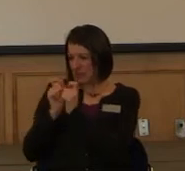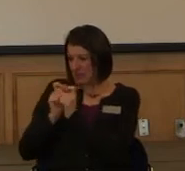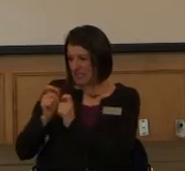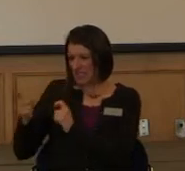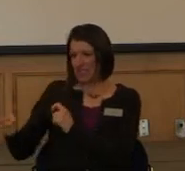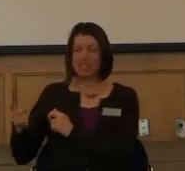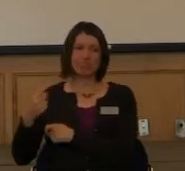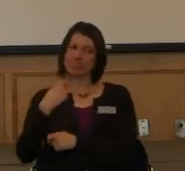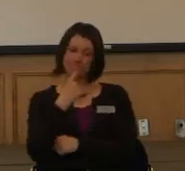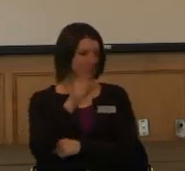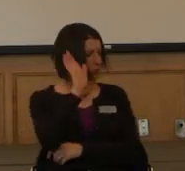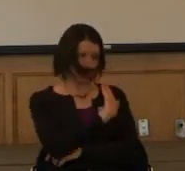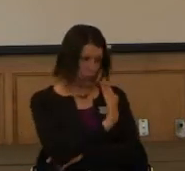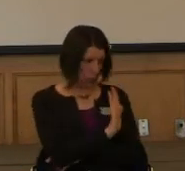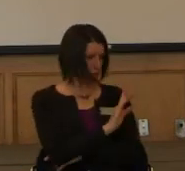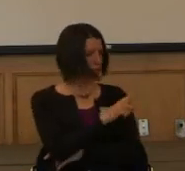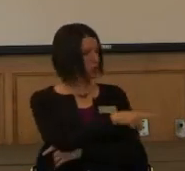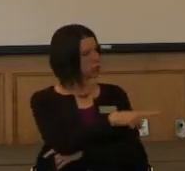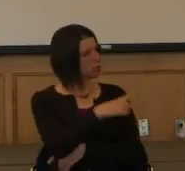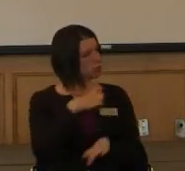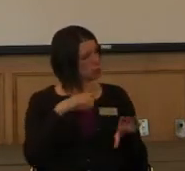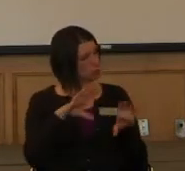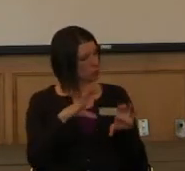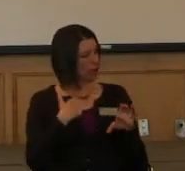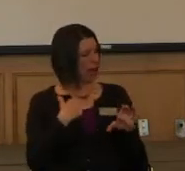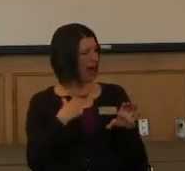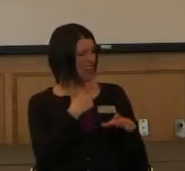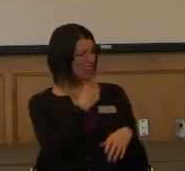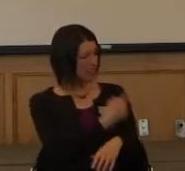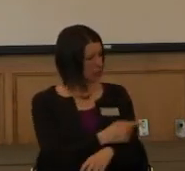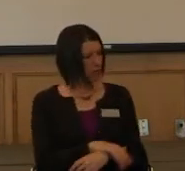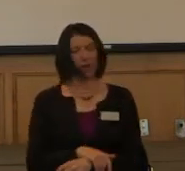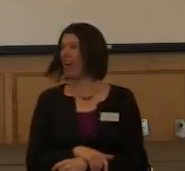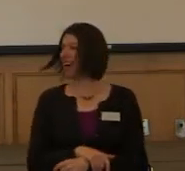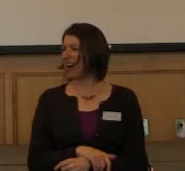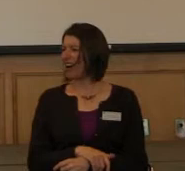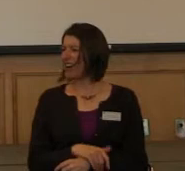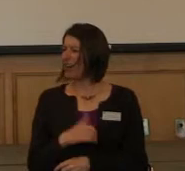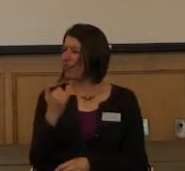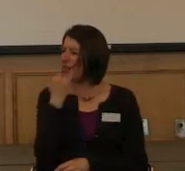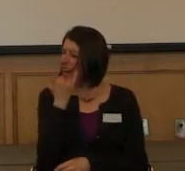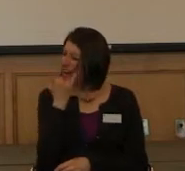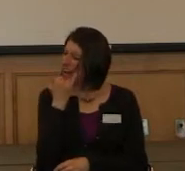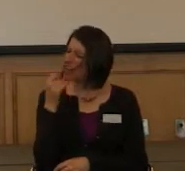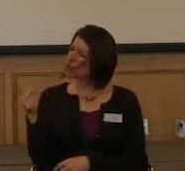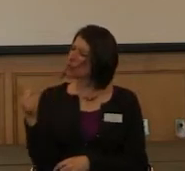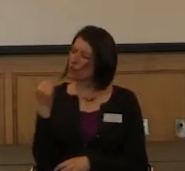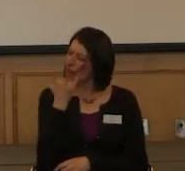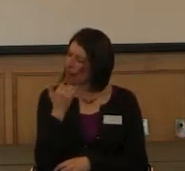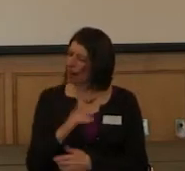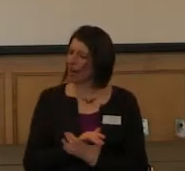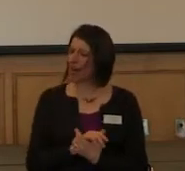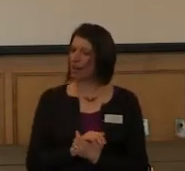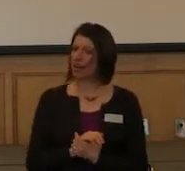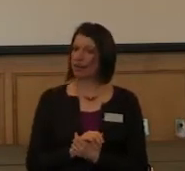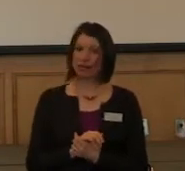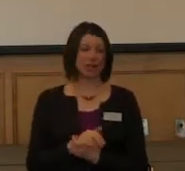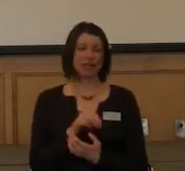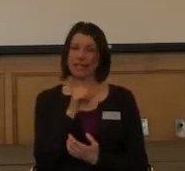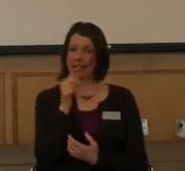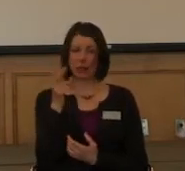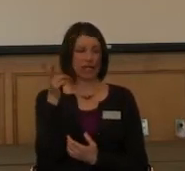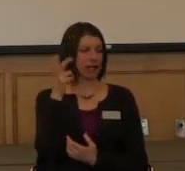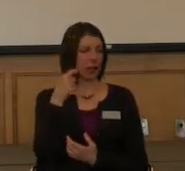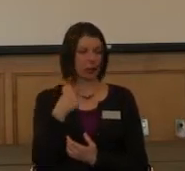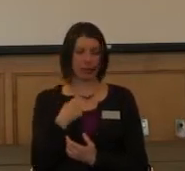tell you to do. And there was this piece of me going, it's wrong. It's wrong for this reason. He didn't want to hear